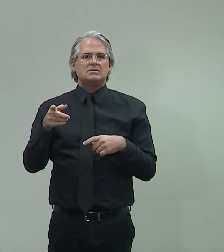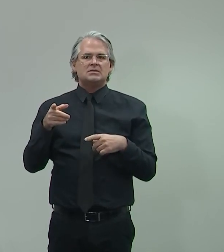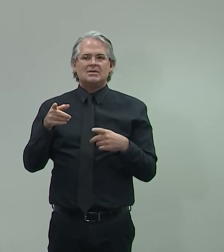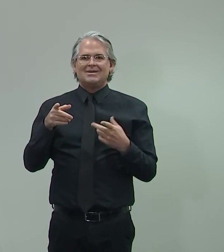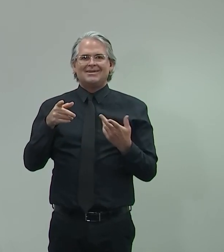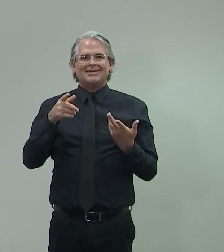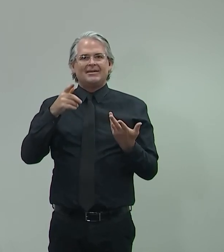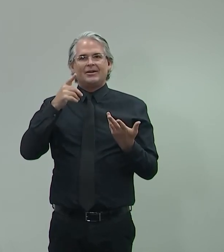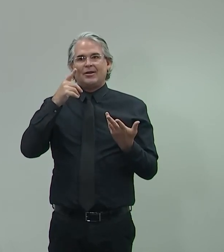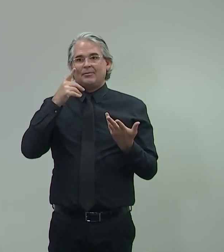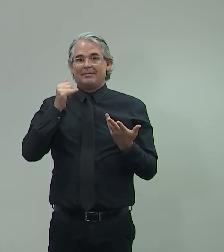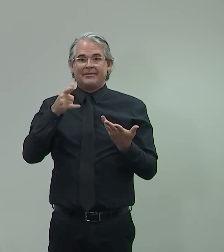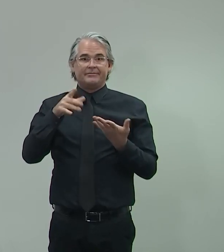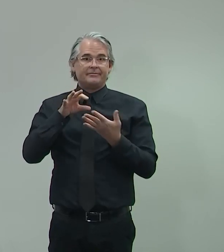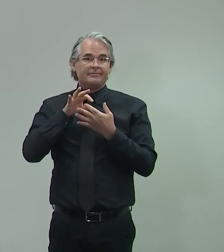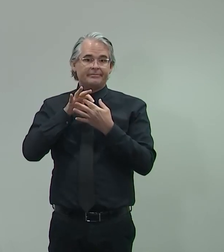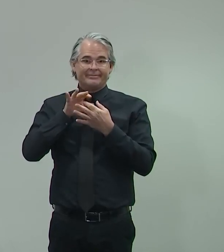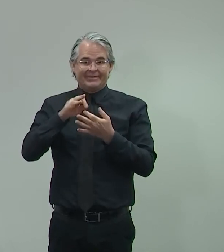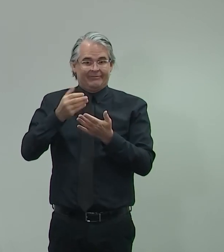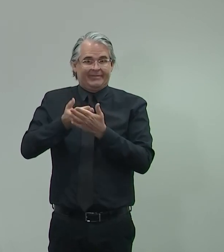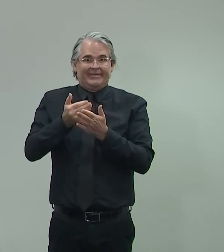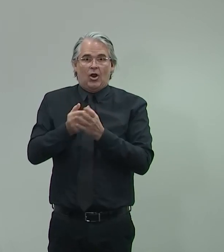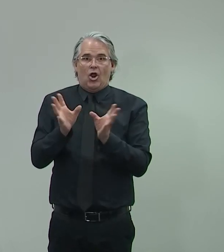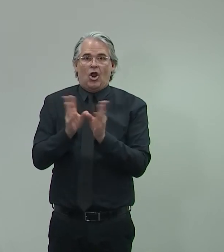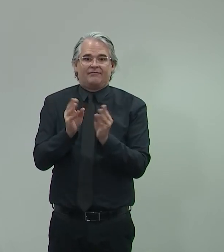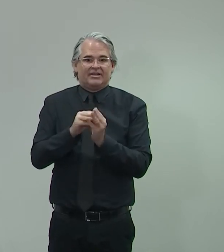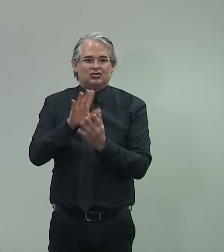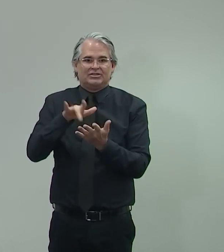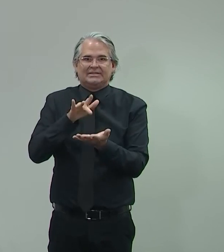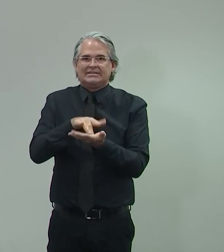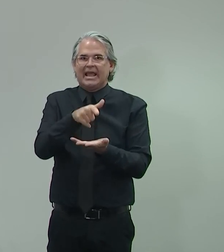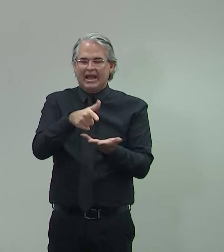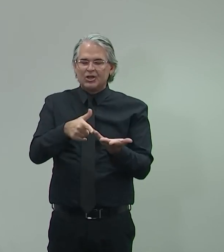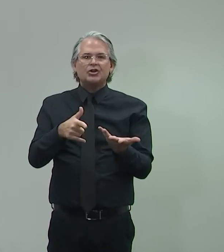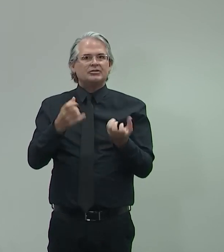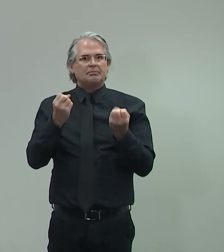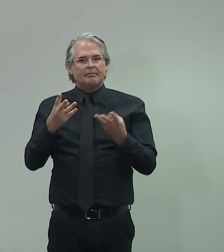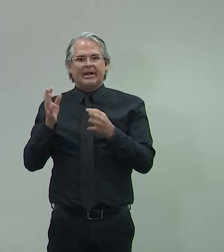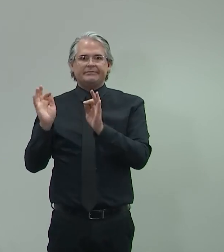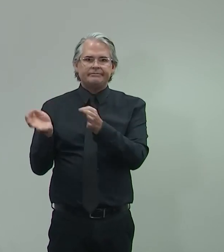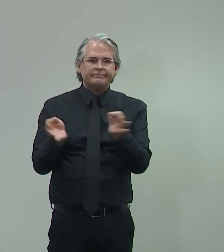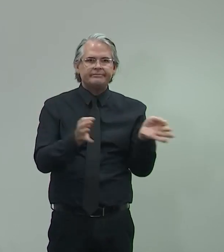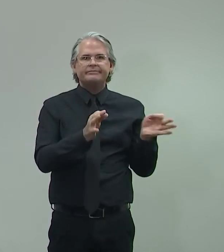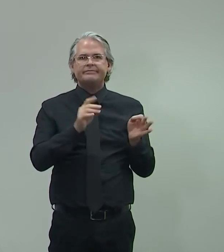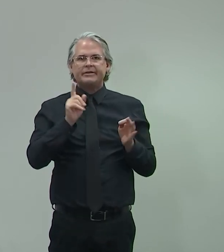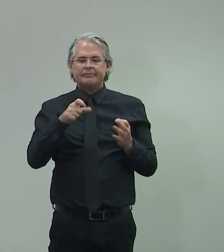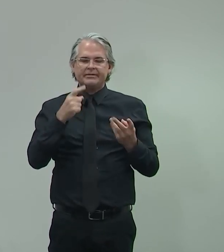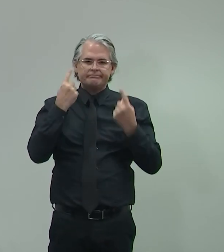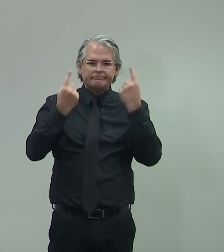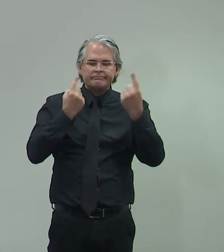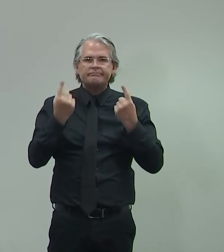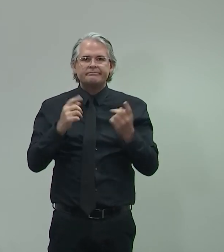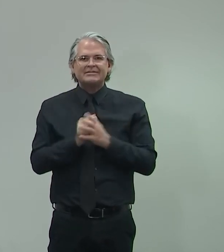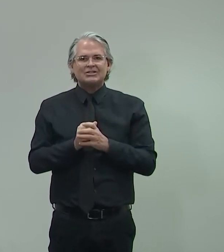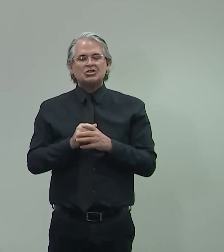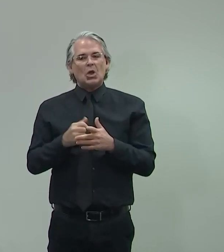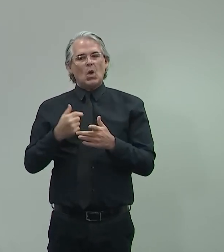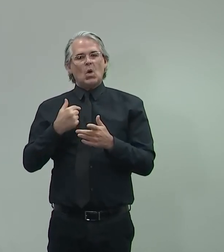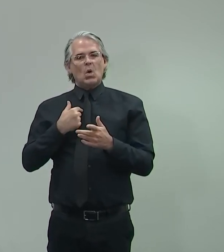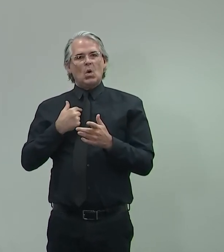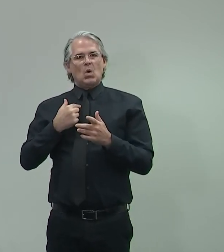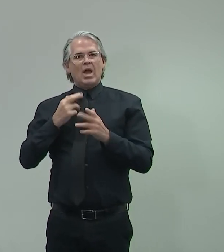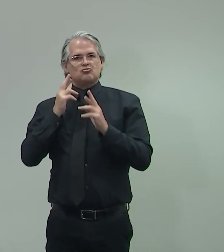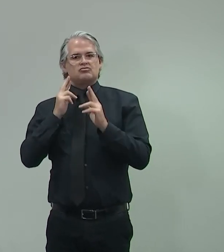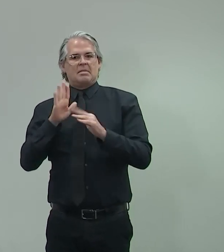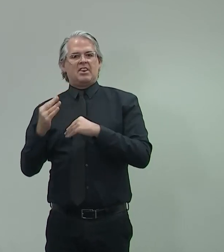and there's so many lawyers involved. We'll read the decision and take her advice. And I have utmost respect for her and go from there, but I can't comment.